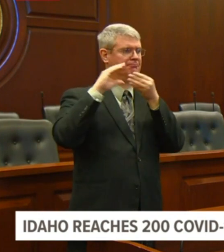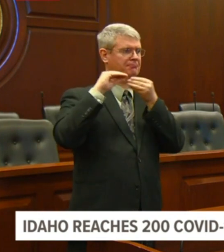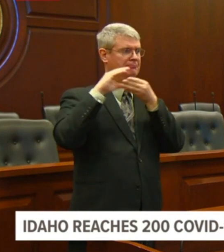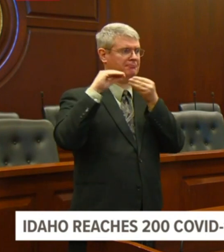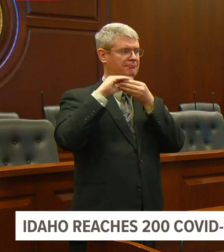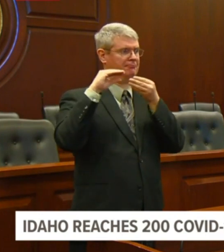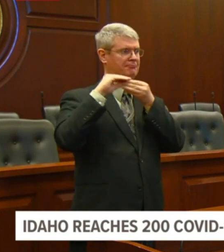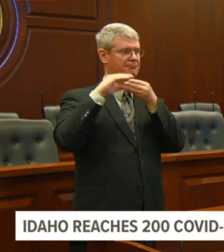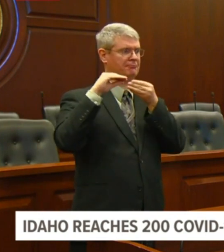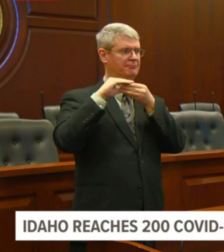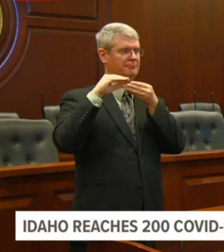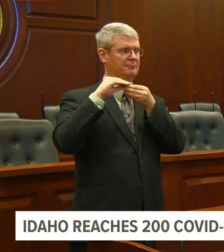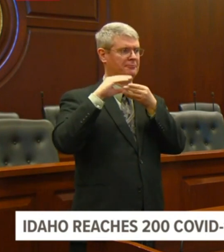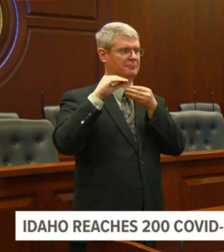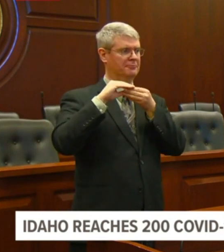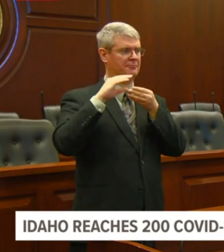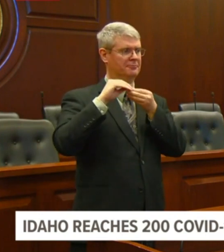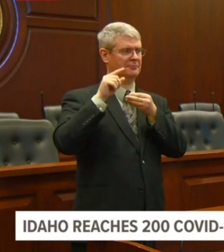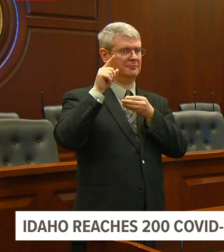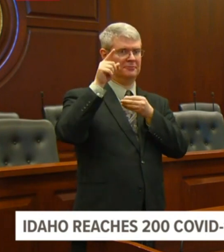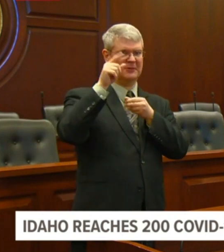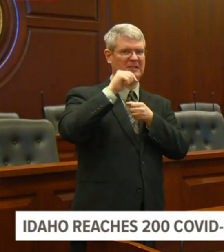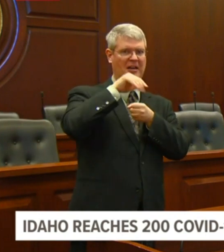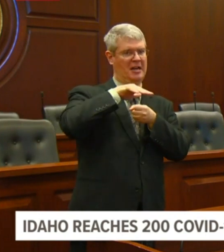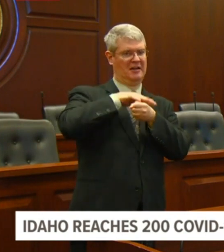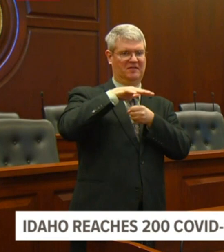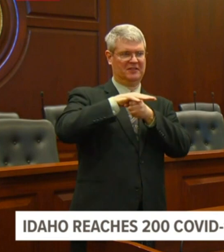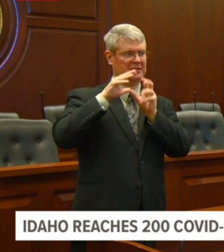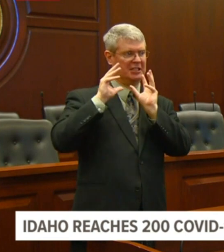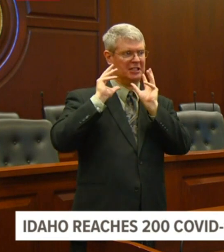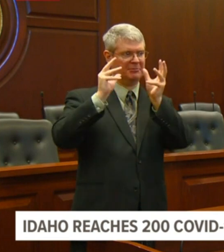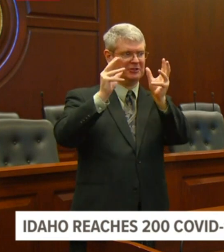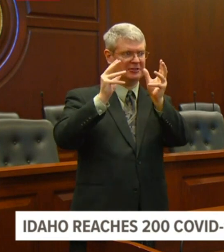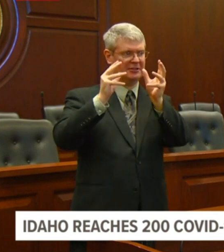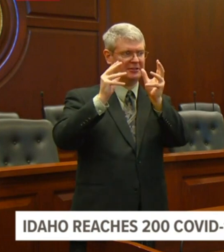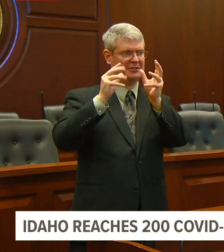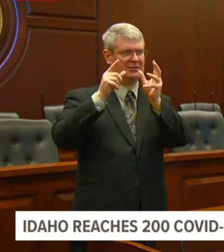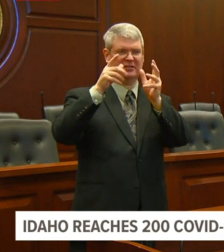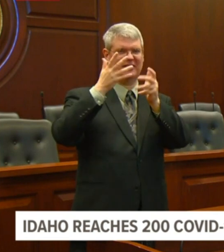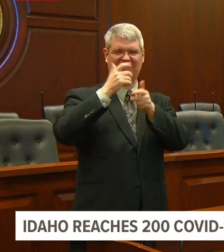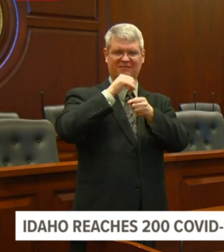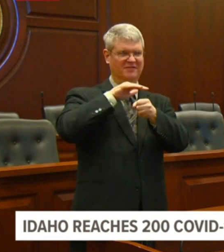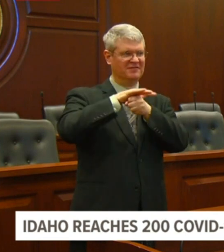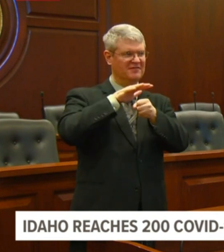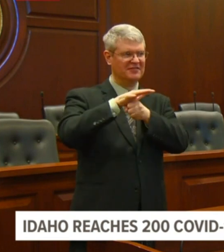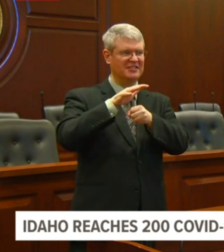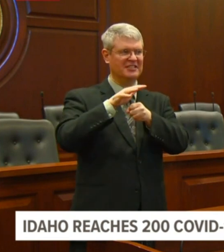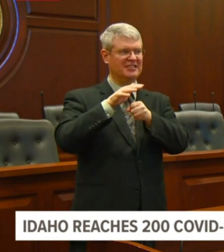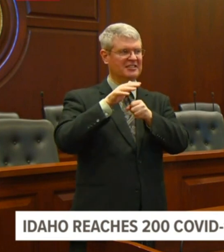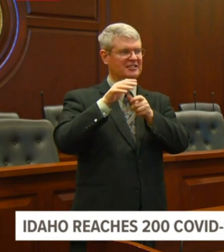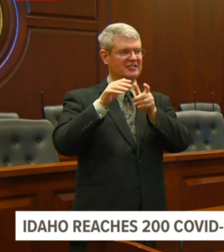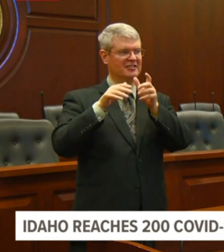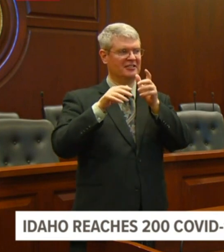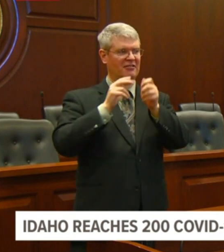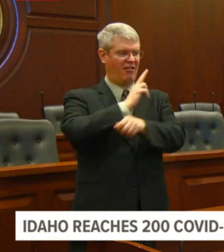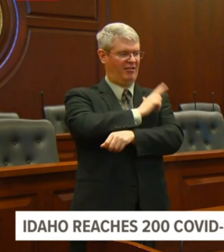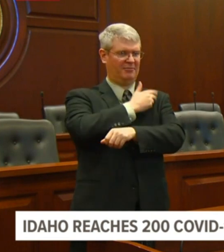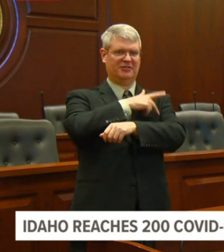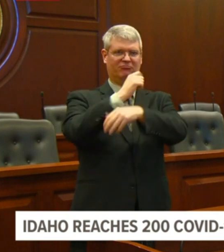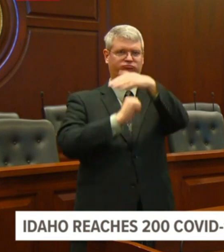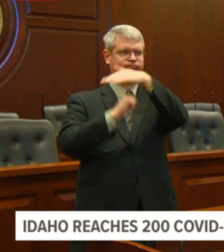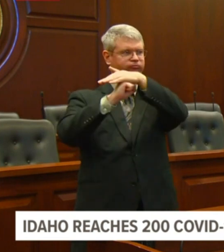capacity, which is already at capacity, and their hospital is already at capacity. How fast can the state